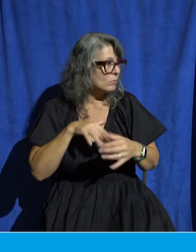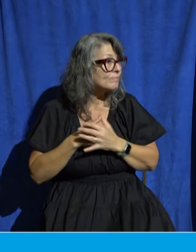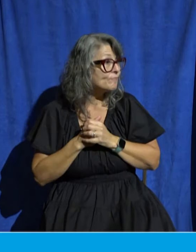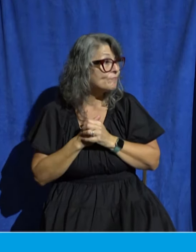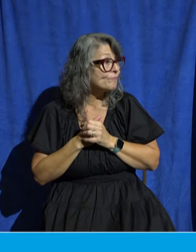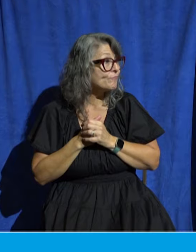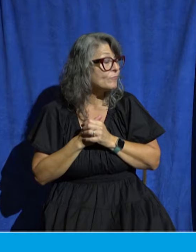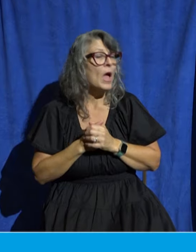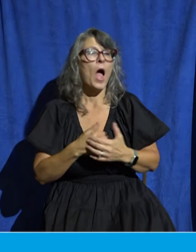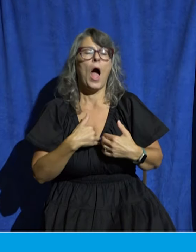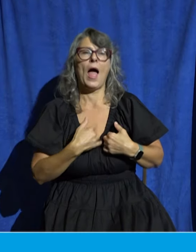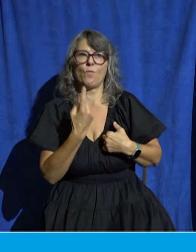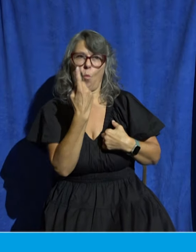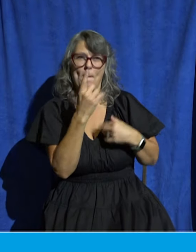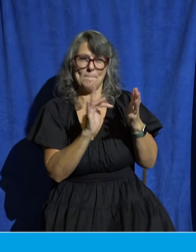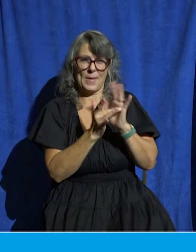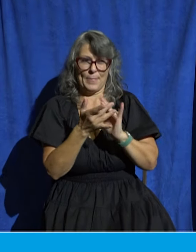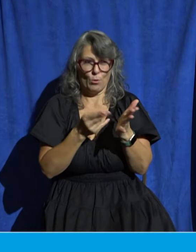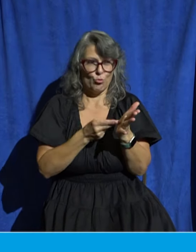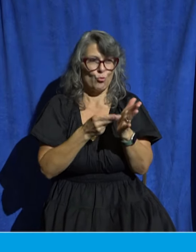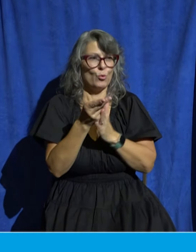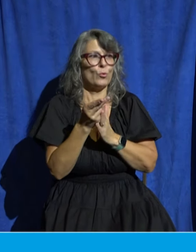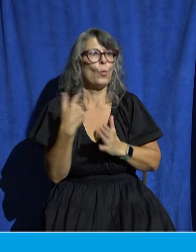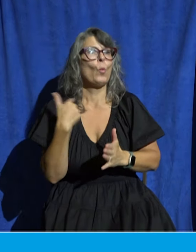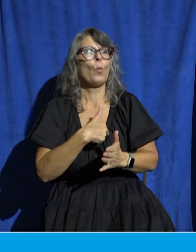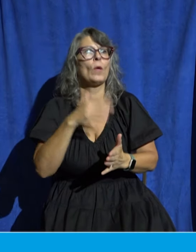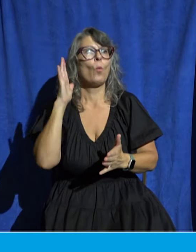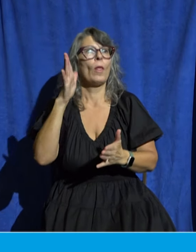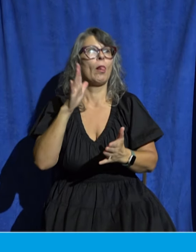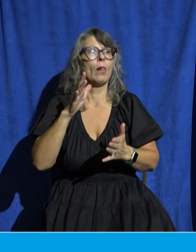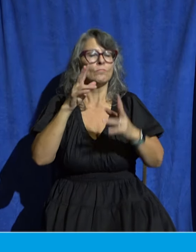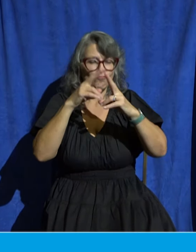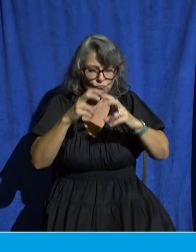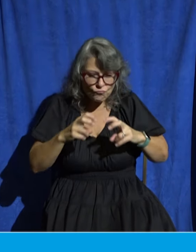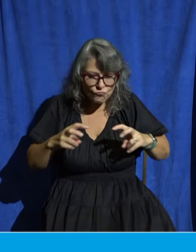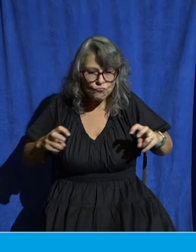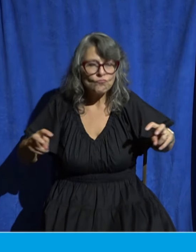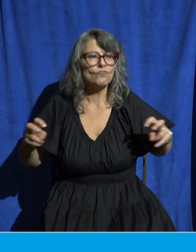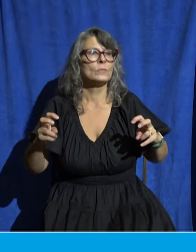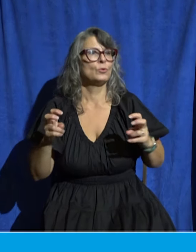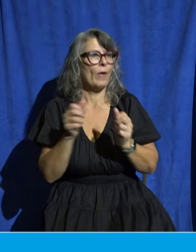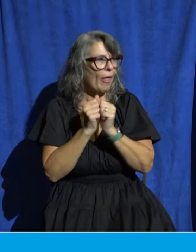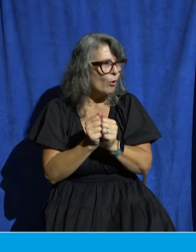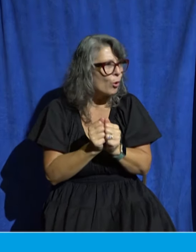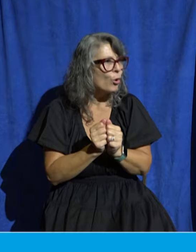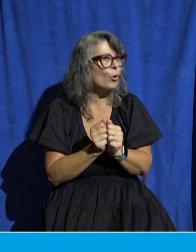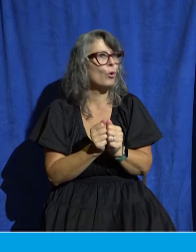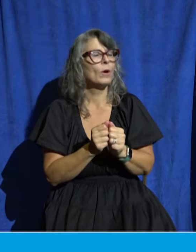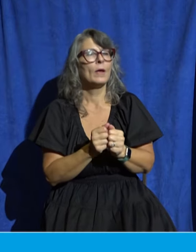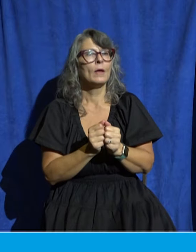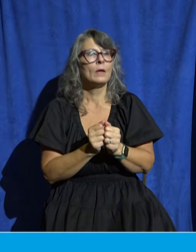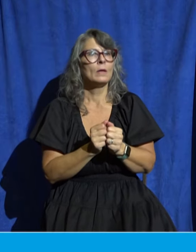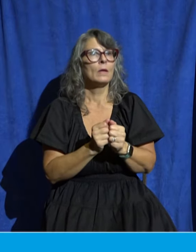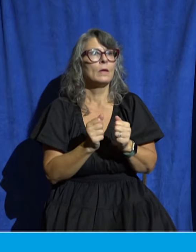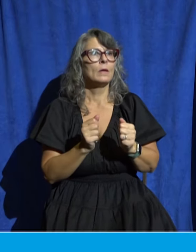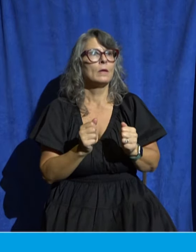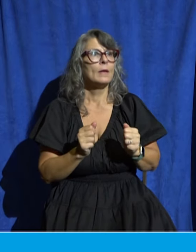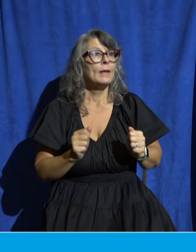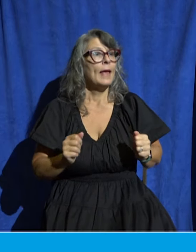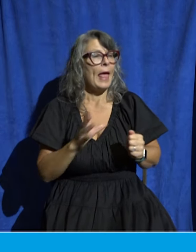biblical truth that we're gonna unpack using this passage that we're about to read, as well as a few others that we'll reference. And then I have an invitation for